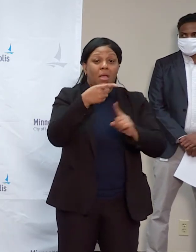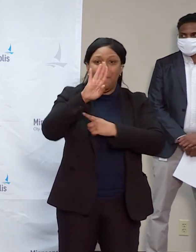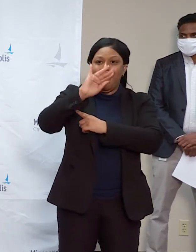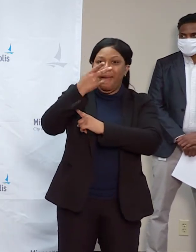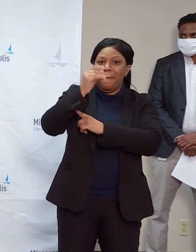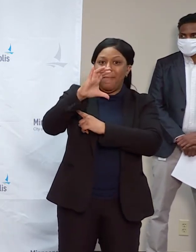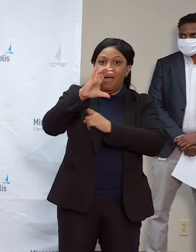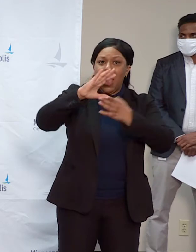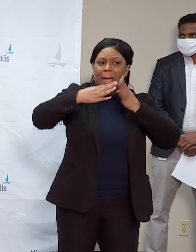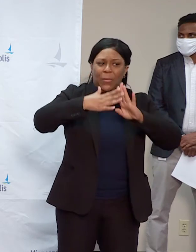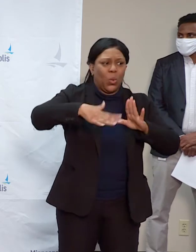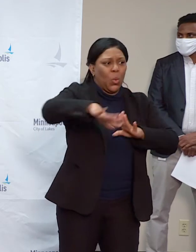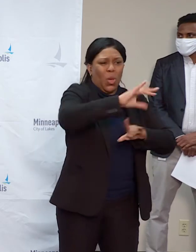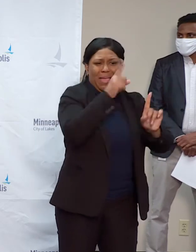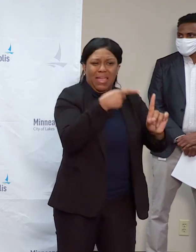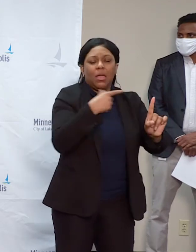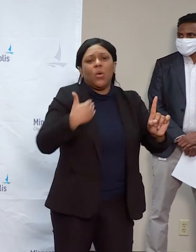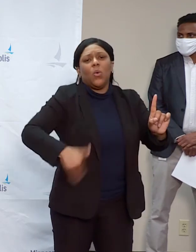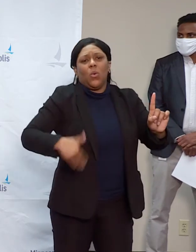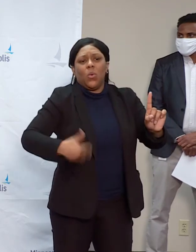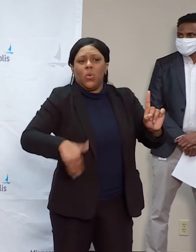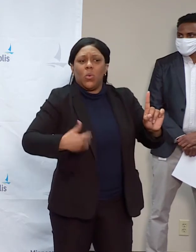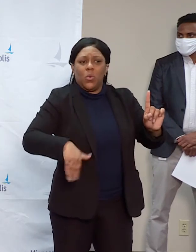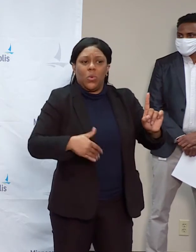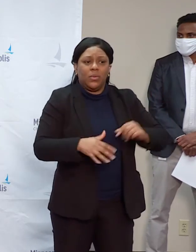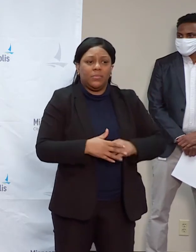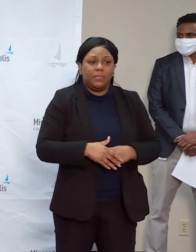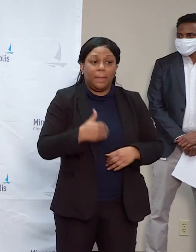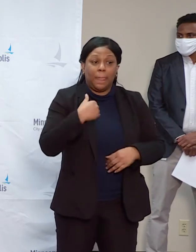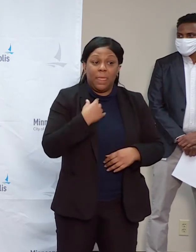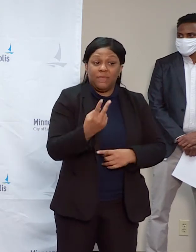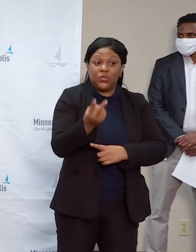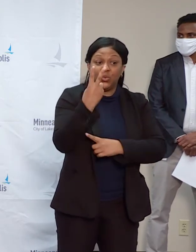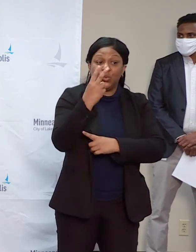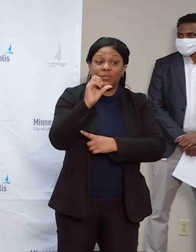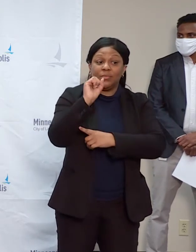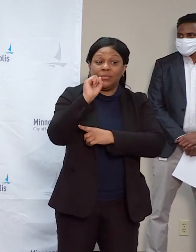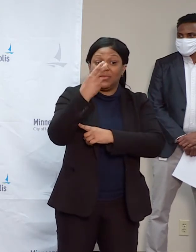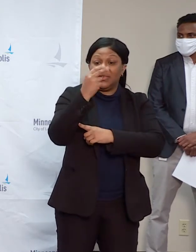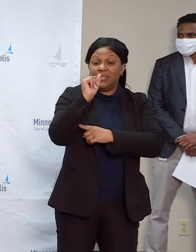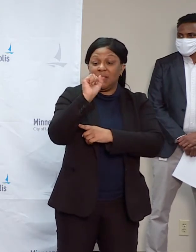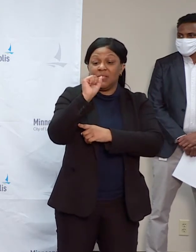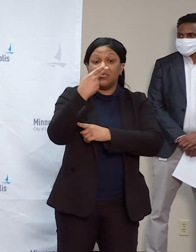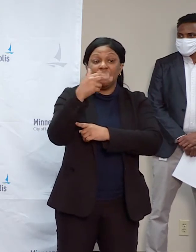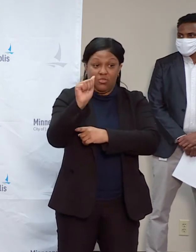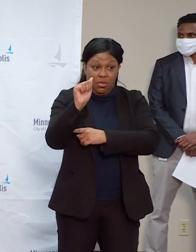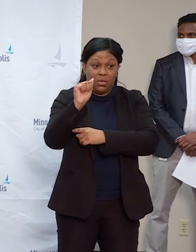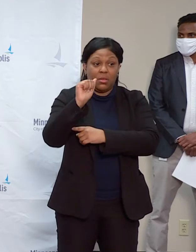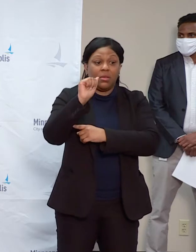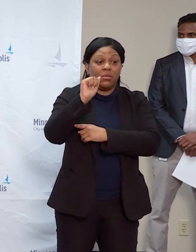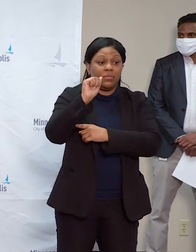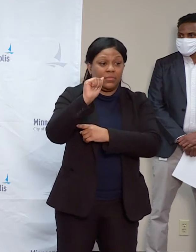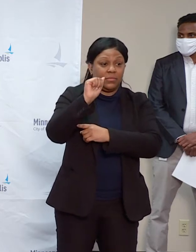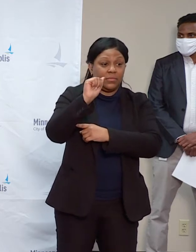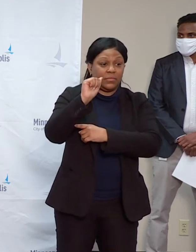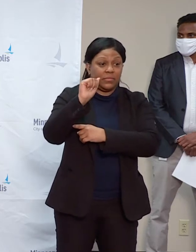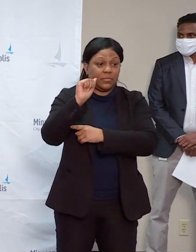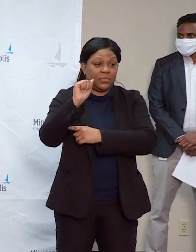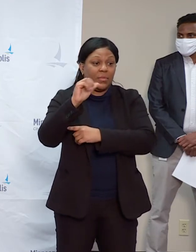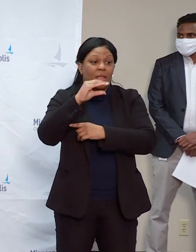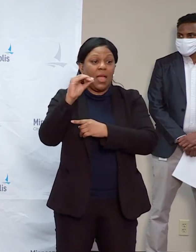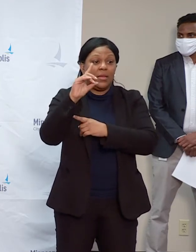both our directors, Sasha Cotton and David Rubidor, speaking here very shortly on that topic. No doubt, there will be